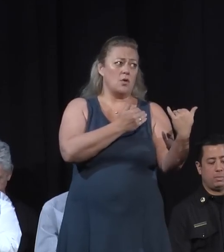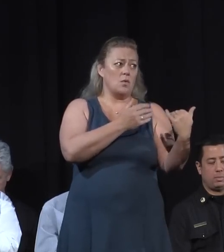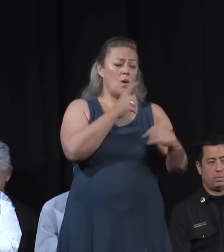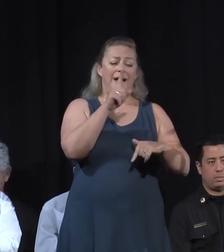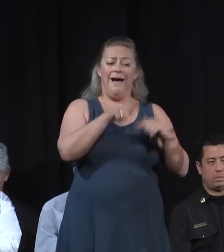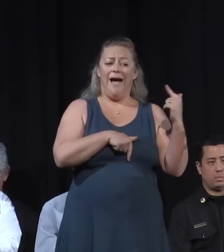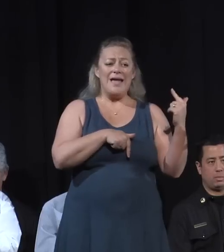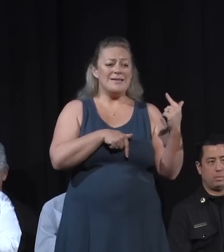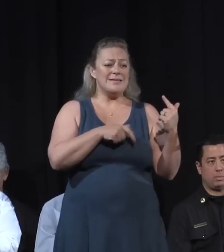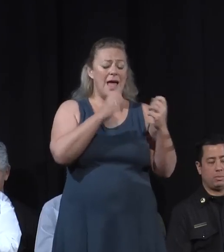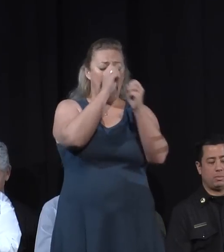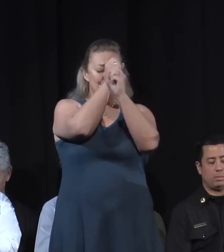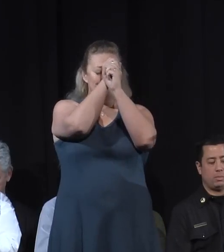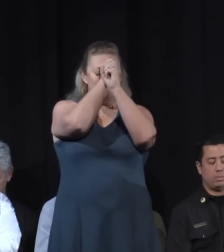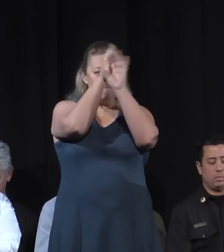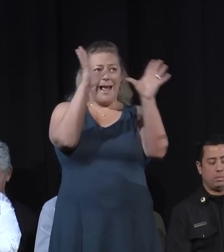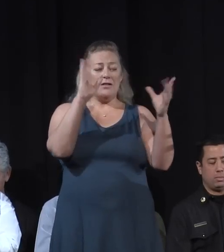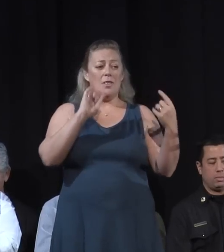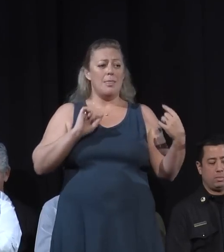feel that have lost their homes.